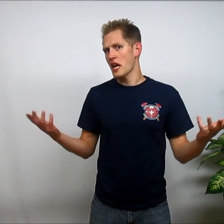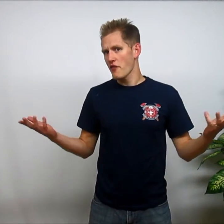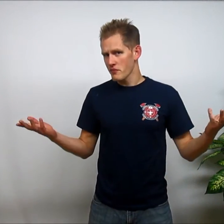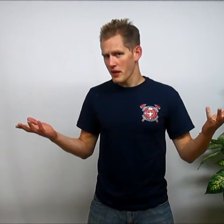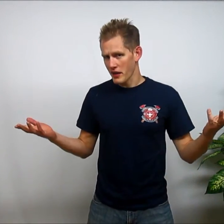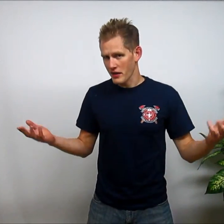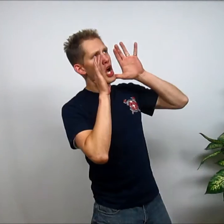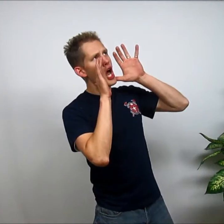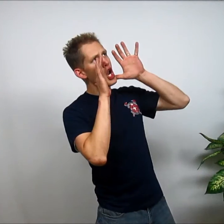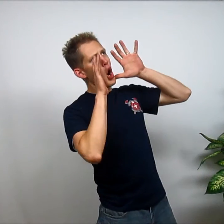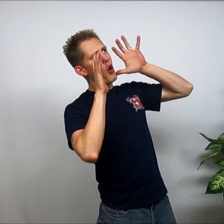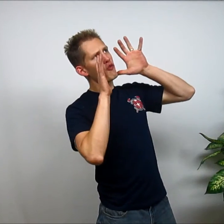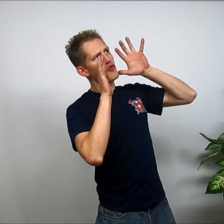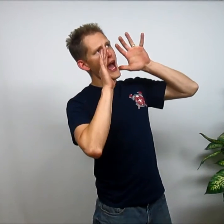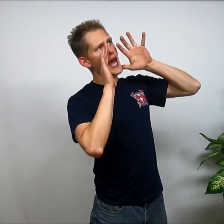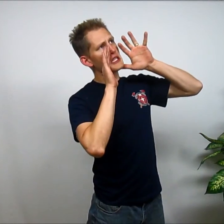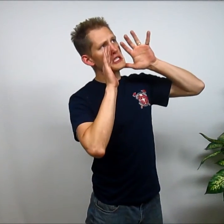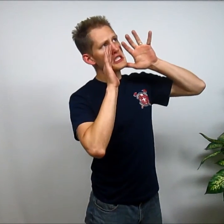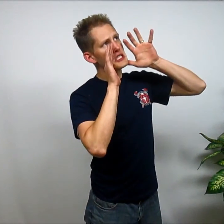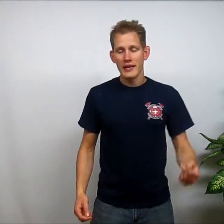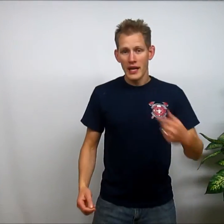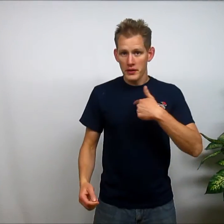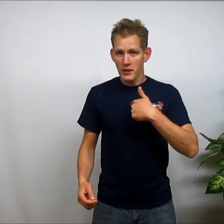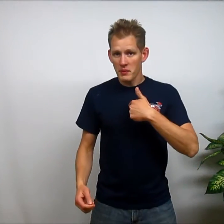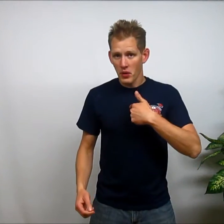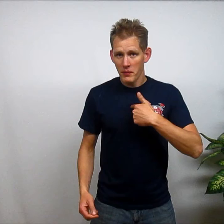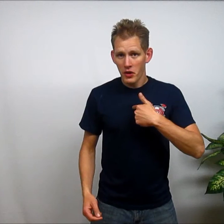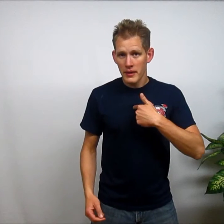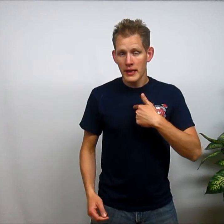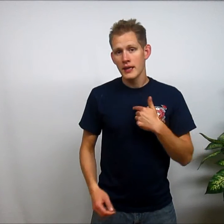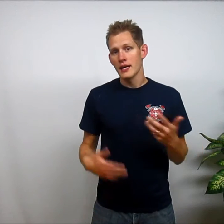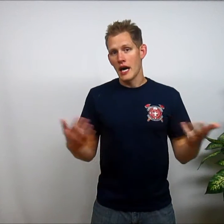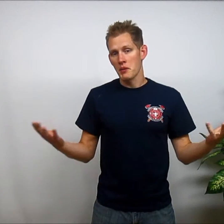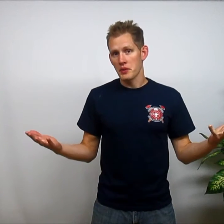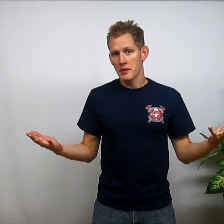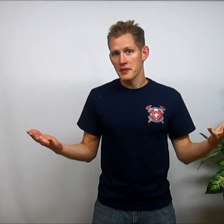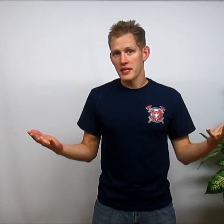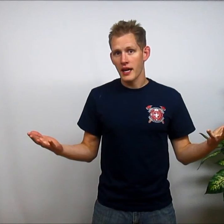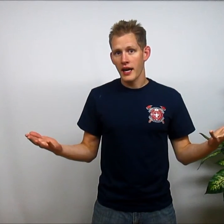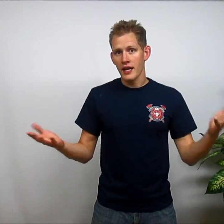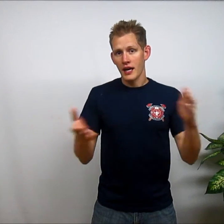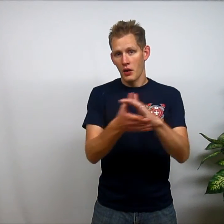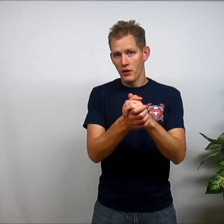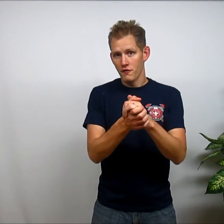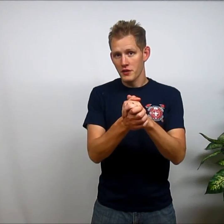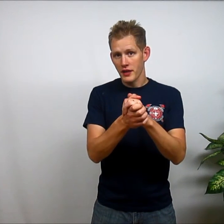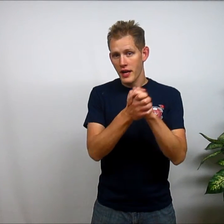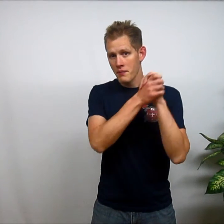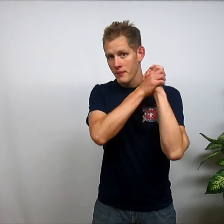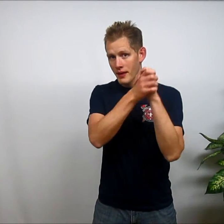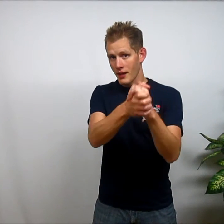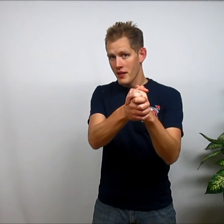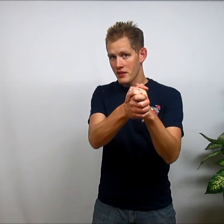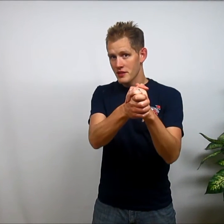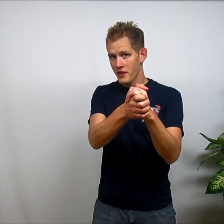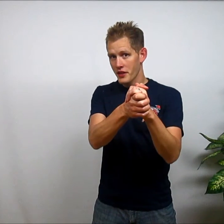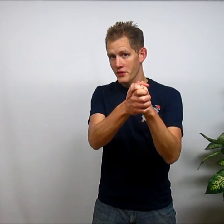I haven't met yet. Hello, friends! Now, a little bit more about me. I'm a pretty busy guy. I work full-time. I make these videos